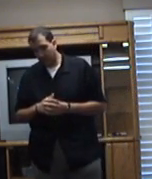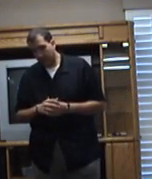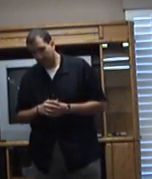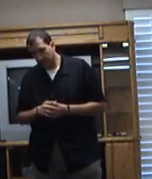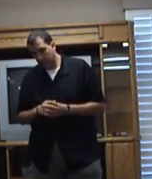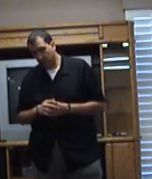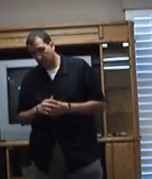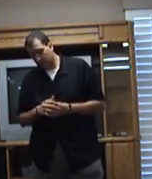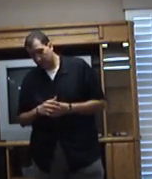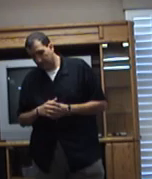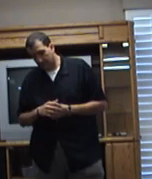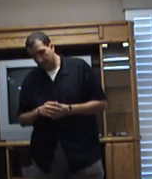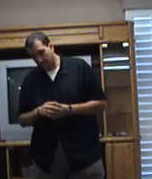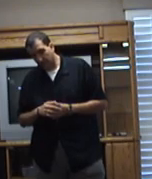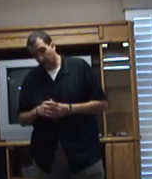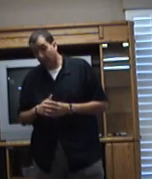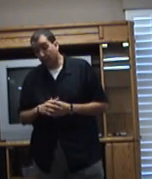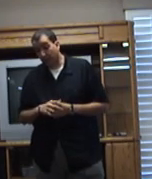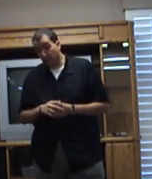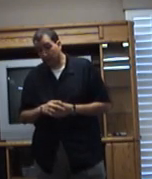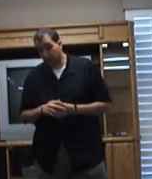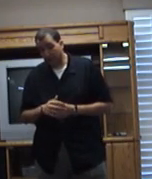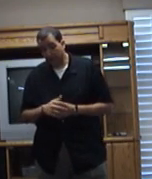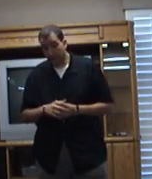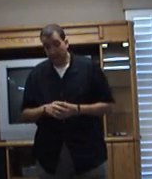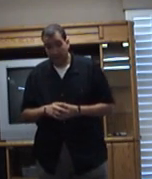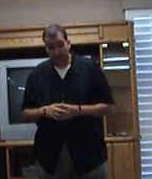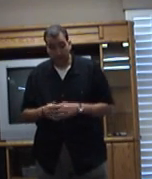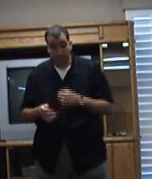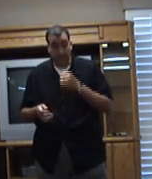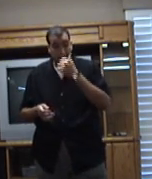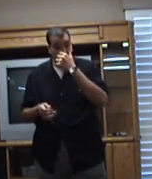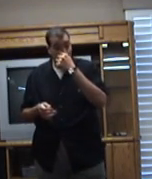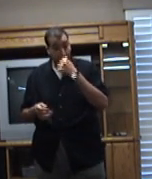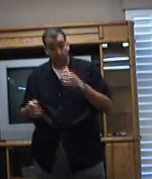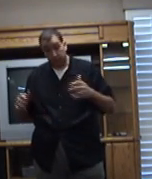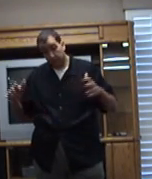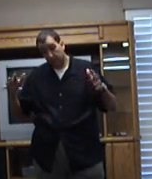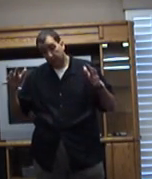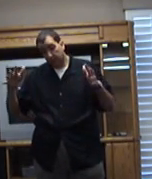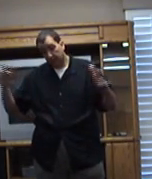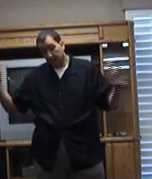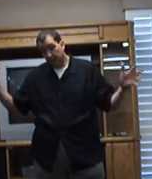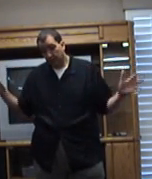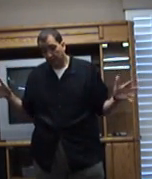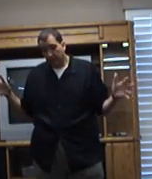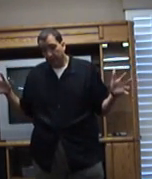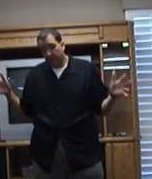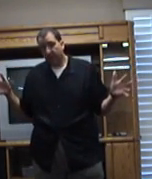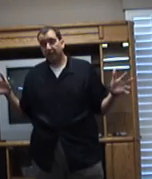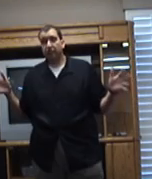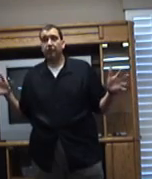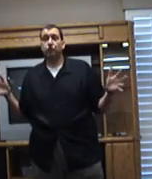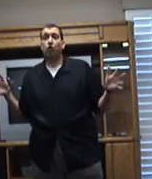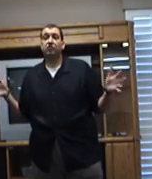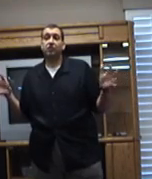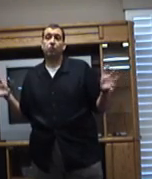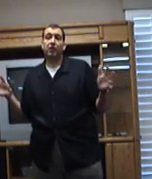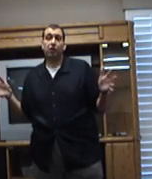a great, great restaurant, and there were six of us who all celebrate